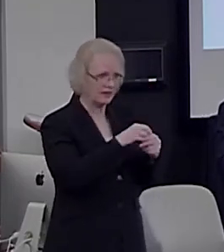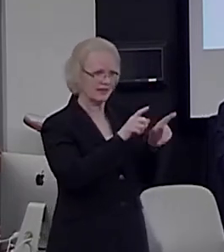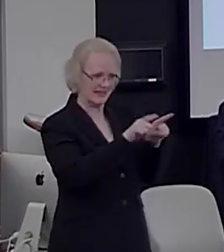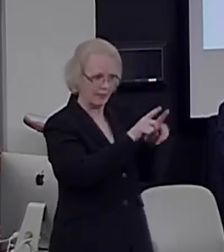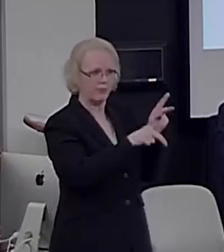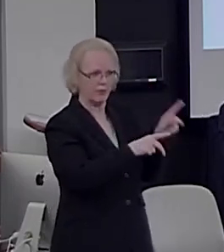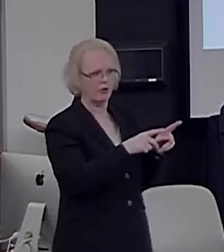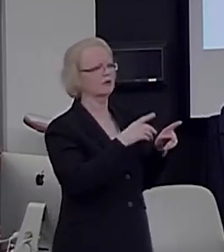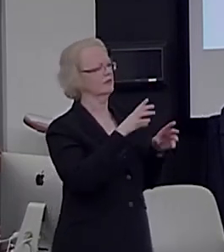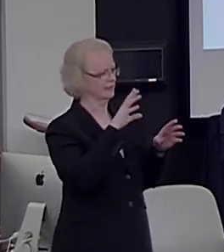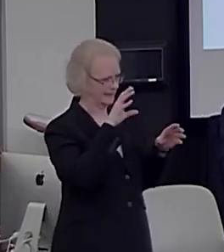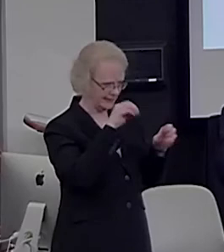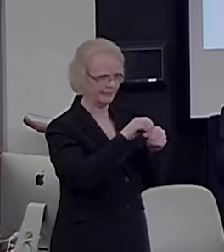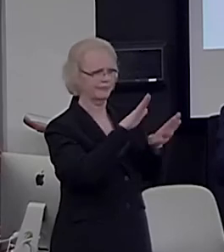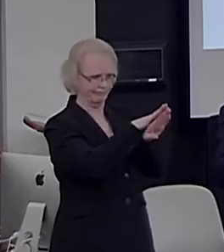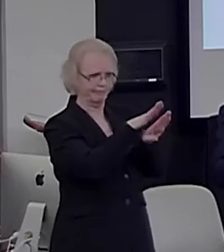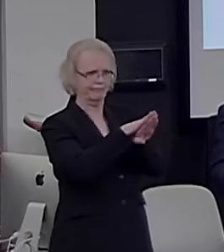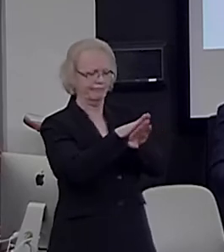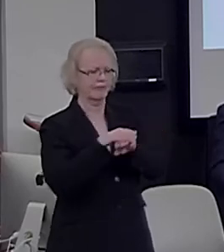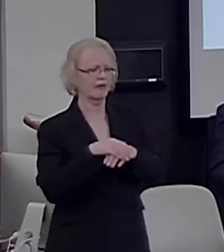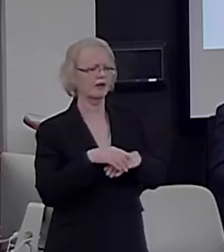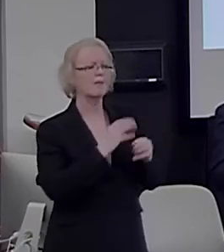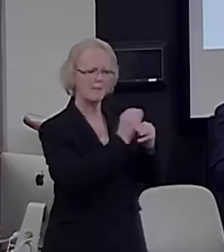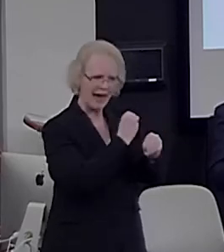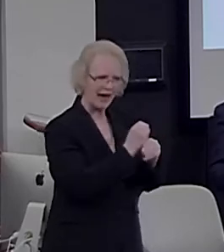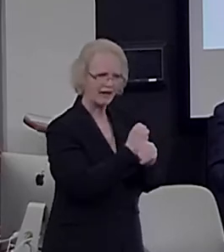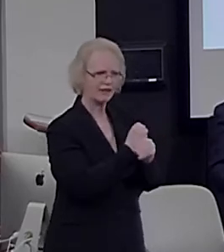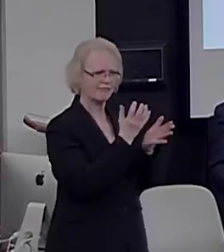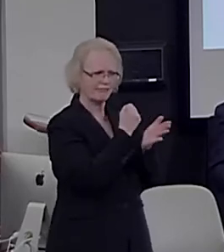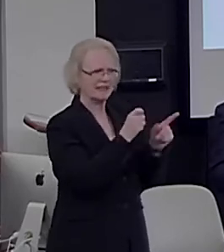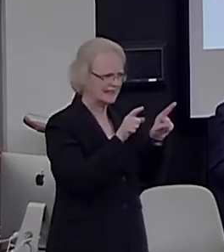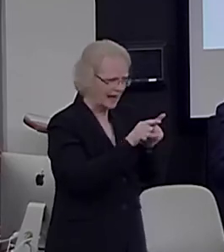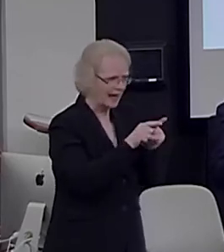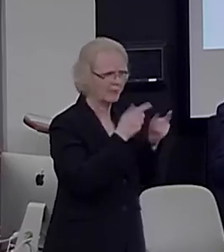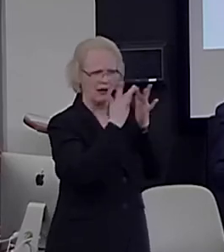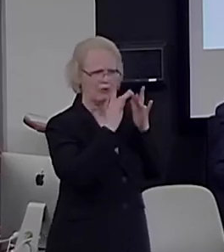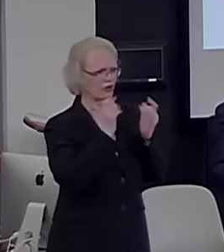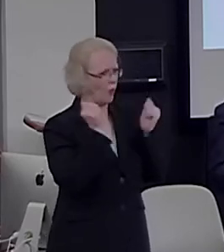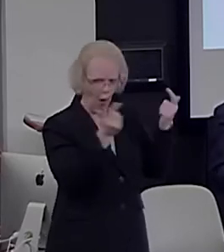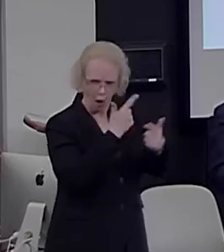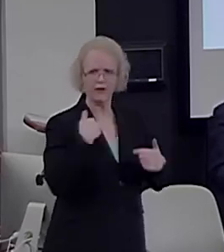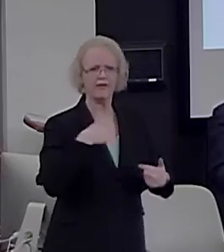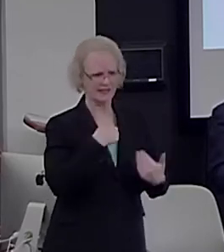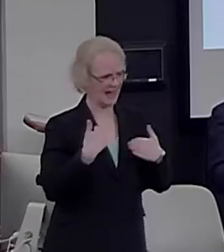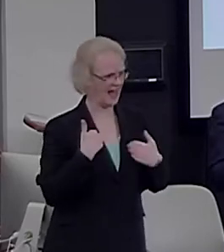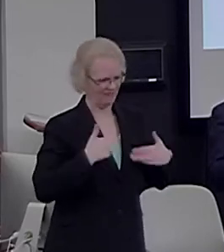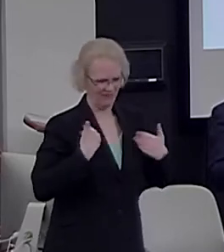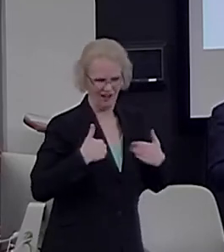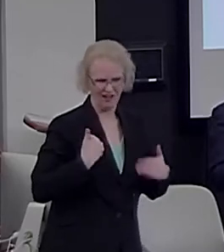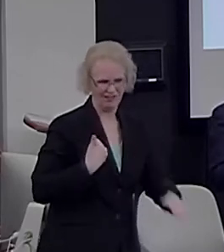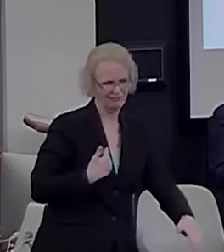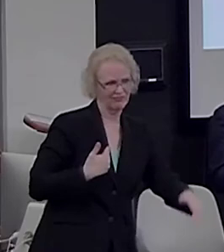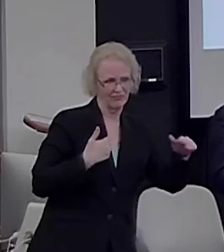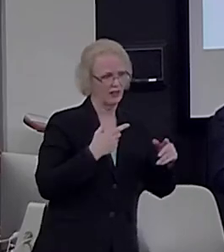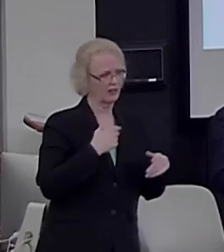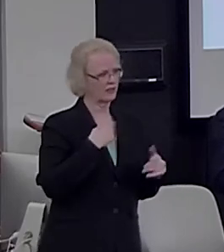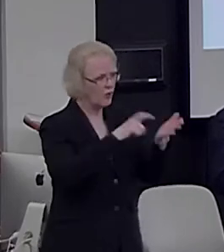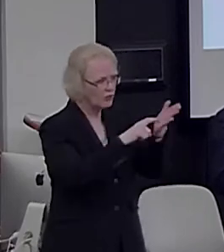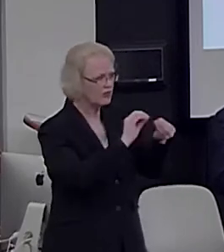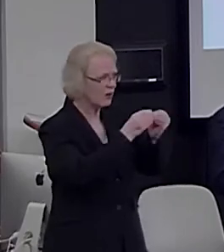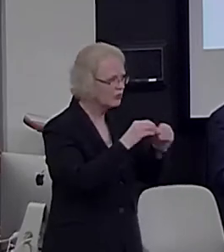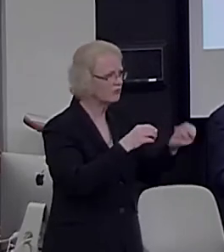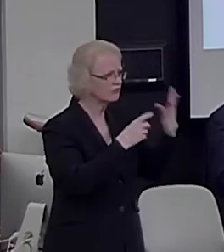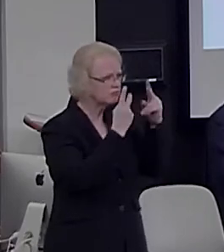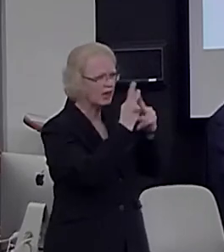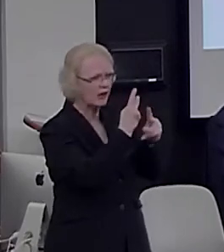mathematics is making use of the same networks that we all have, maybe very early on, in order to do number and calculation.